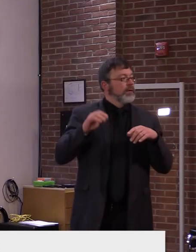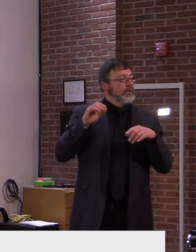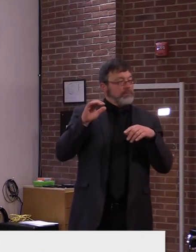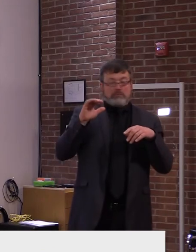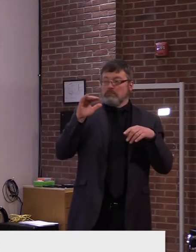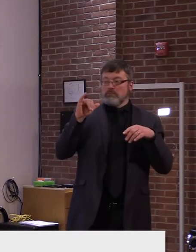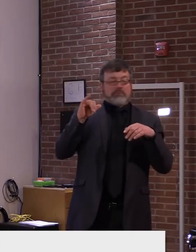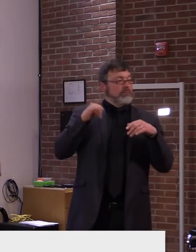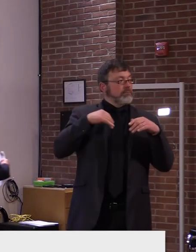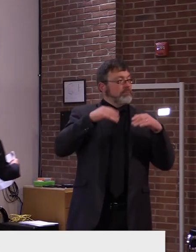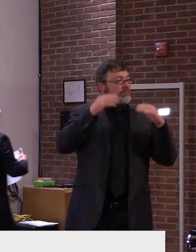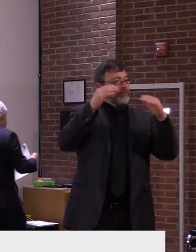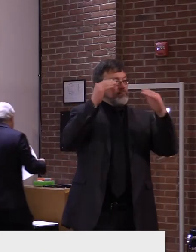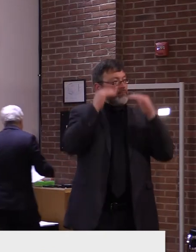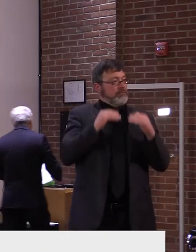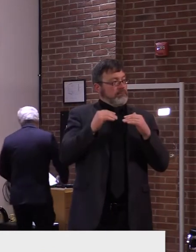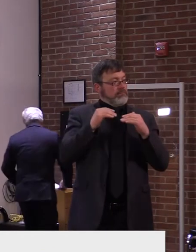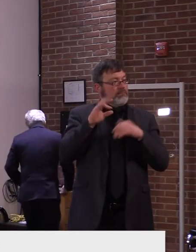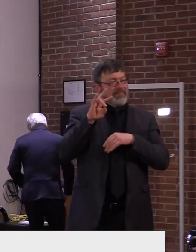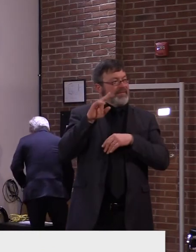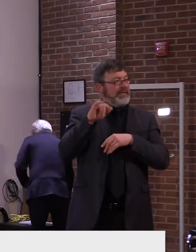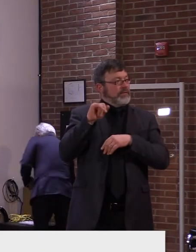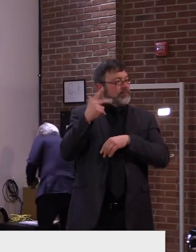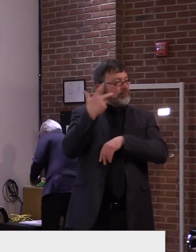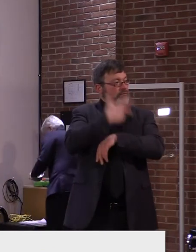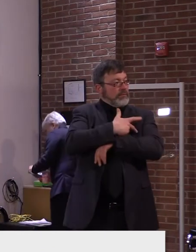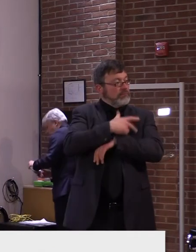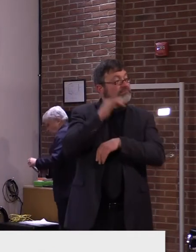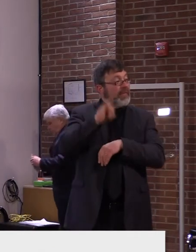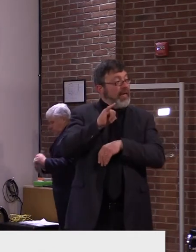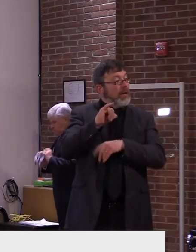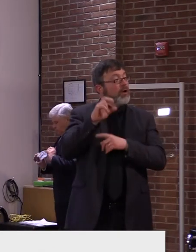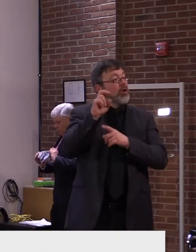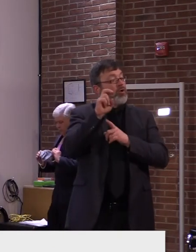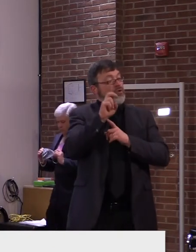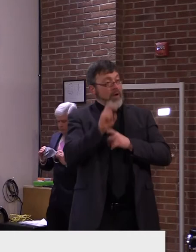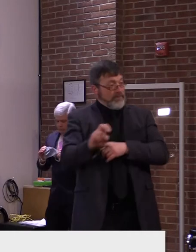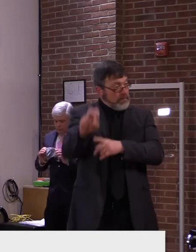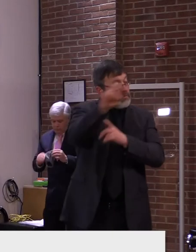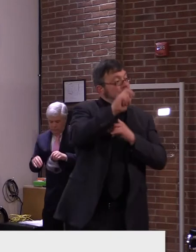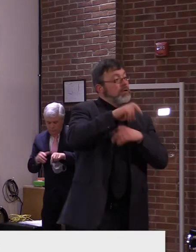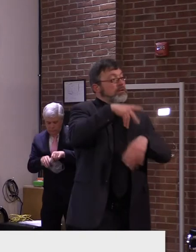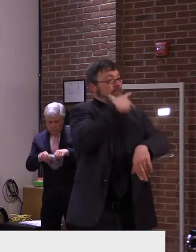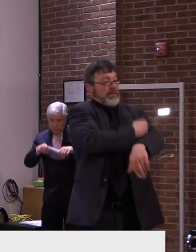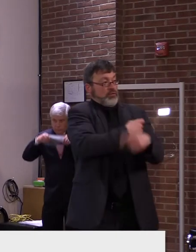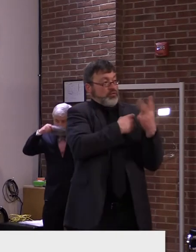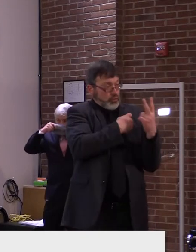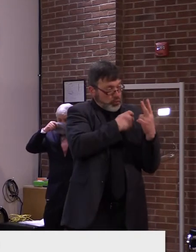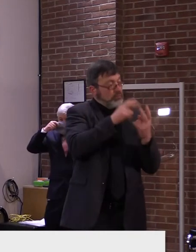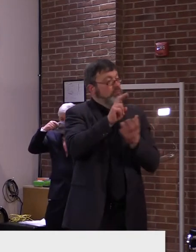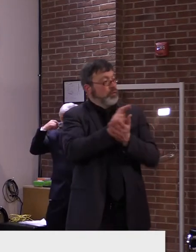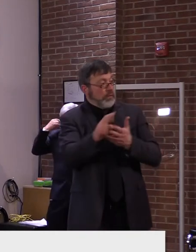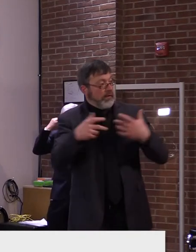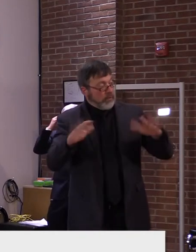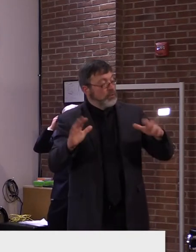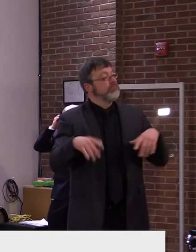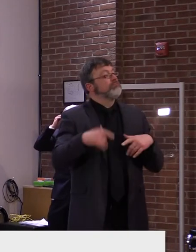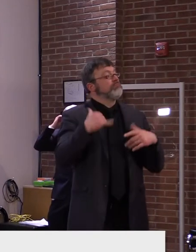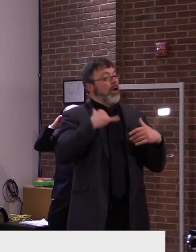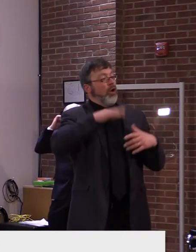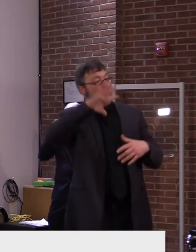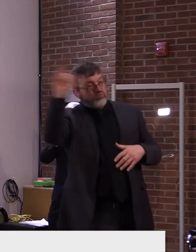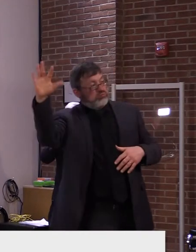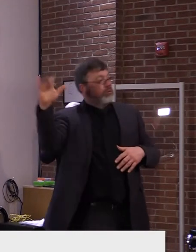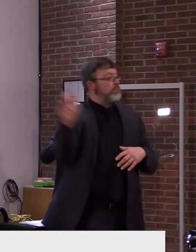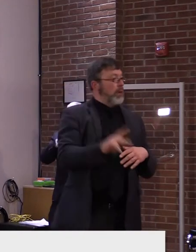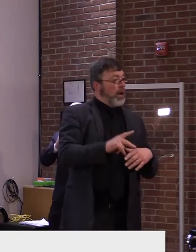to be, um, an honor system to prove that you are vaccinated or the state issue, any sort of proof of vaccination card that